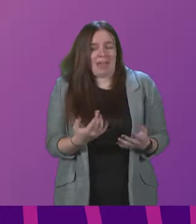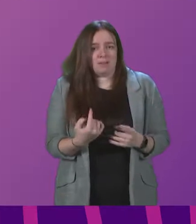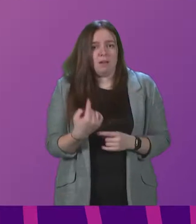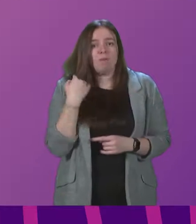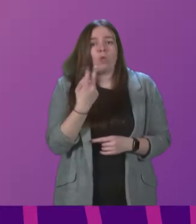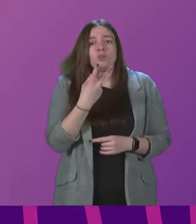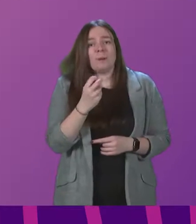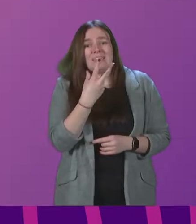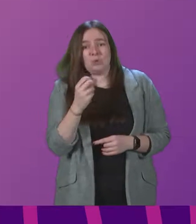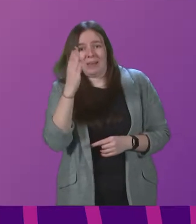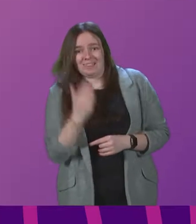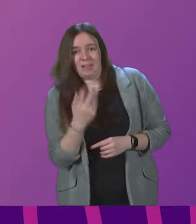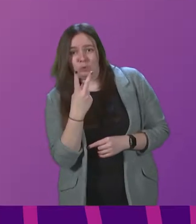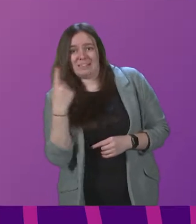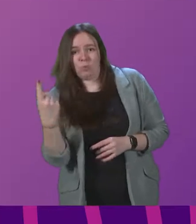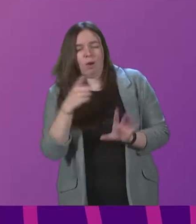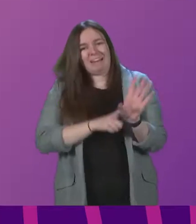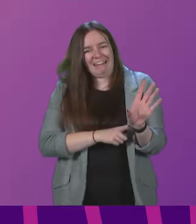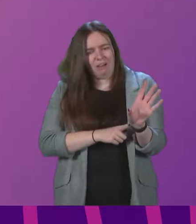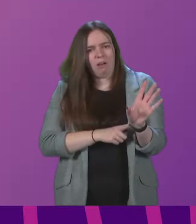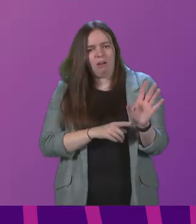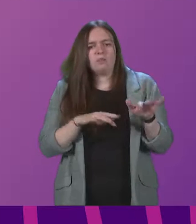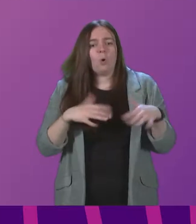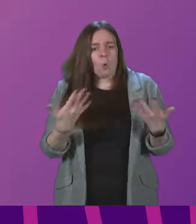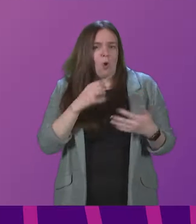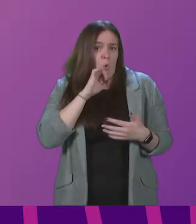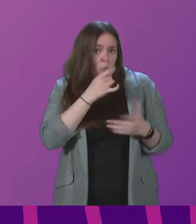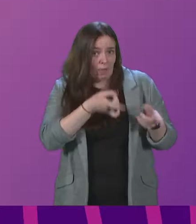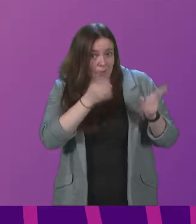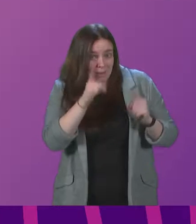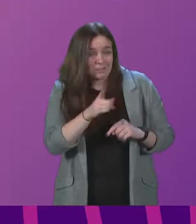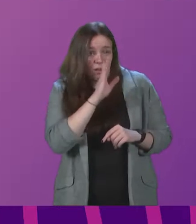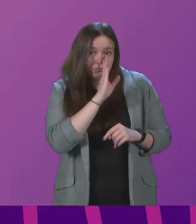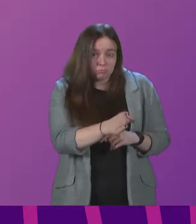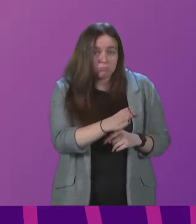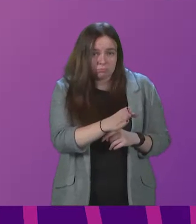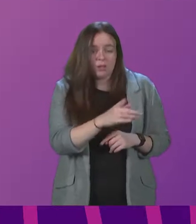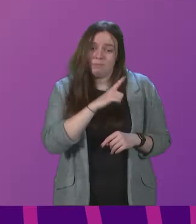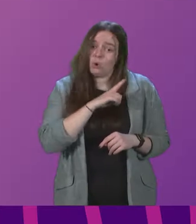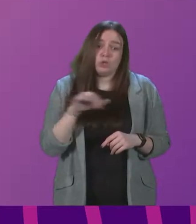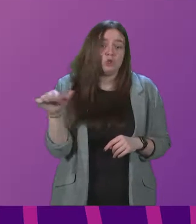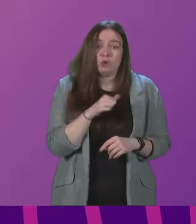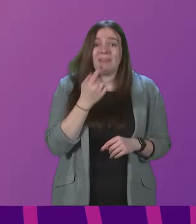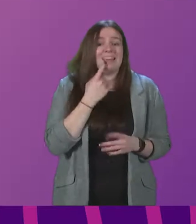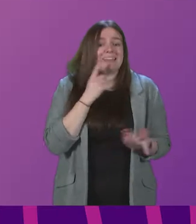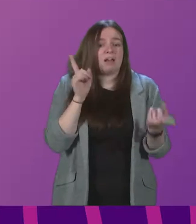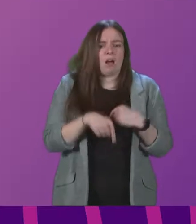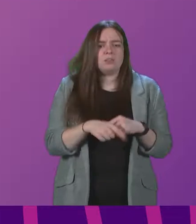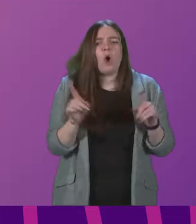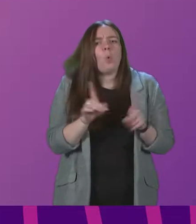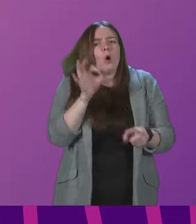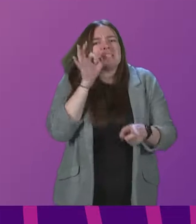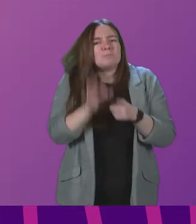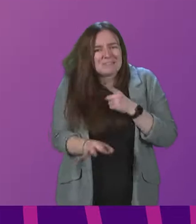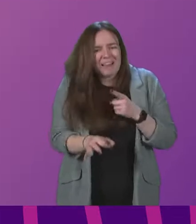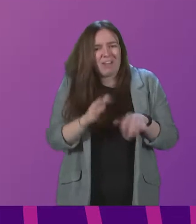-2021 year. So will the Minister tell us straight, because it should be an easy answer, what specific amounts